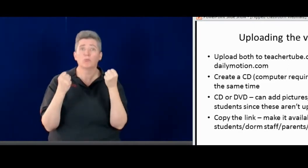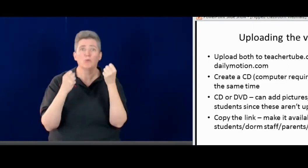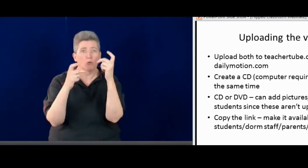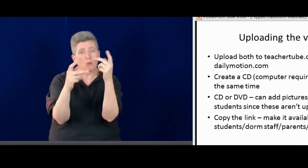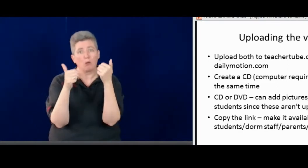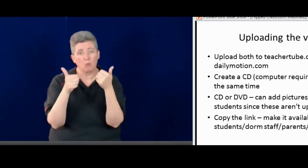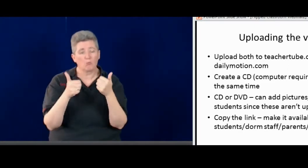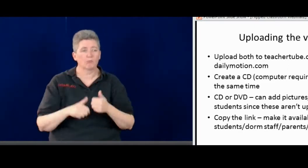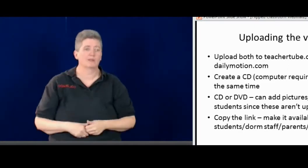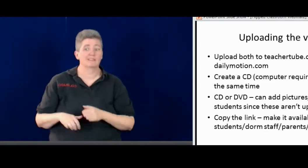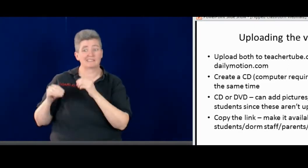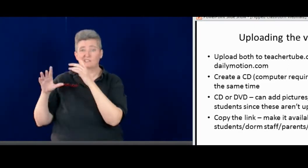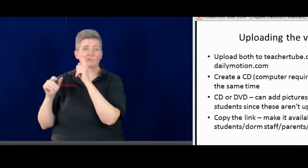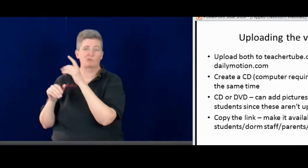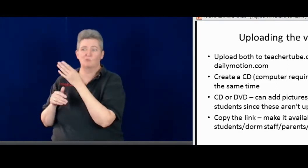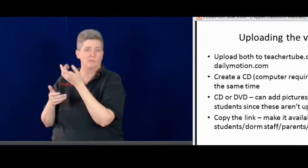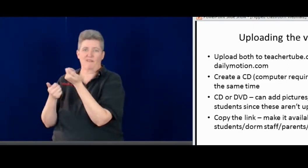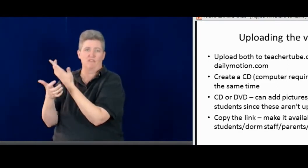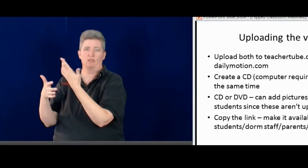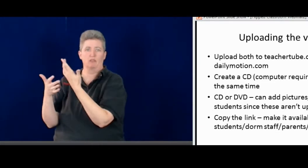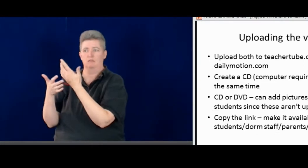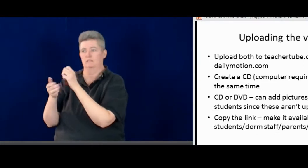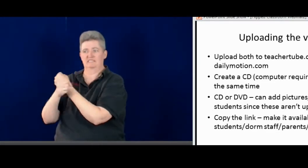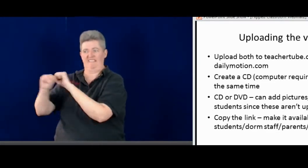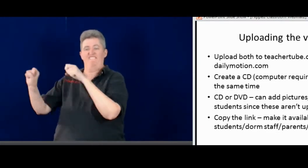So I let them know that. You know, and they say, okay.